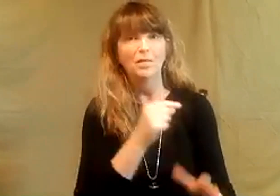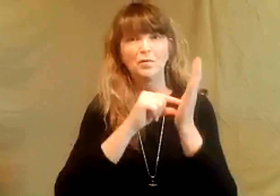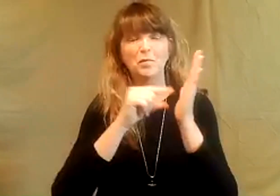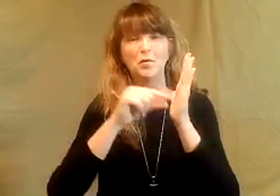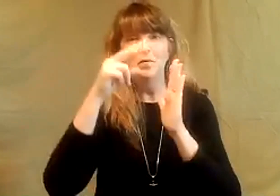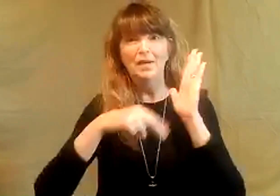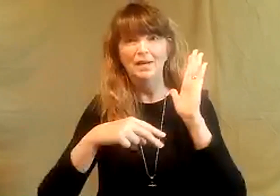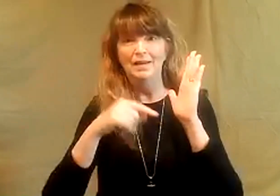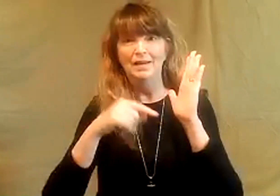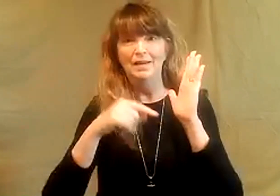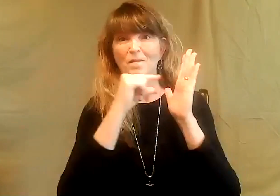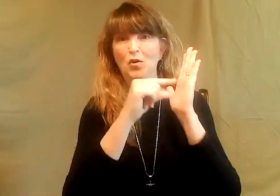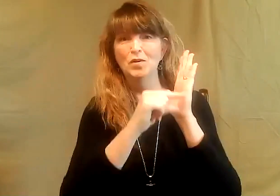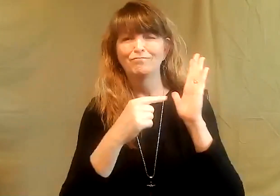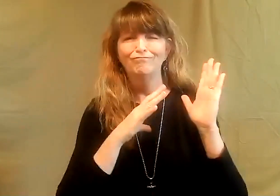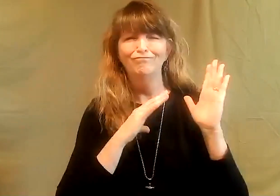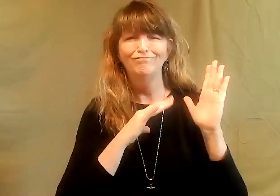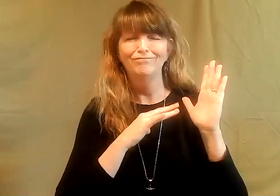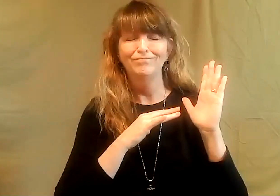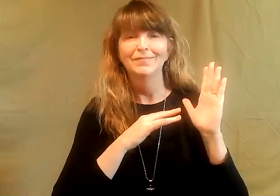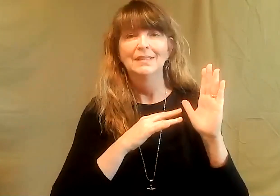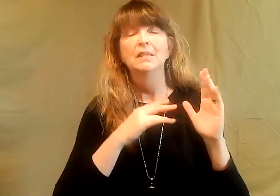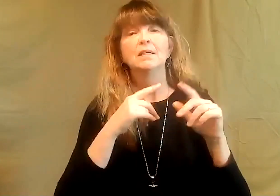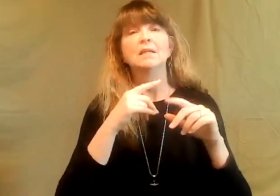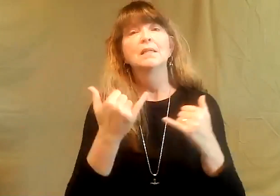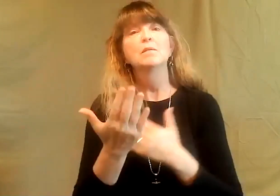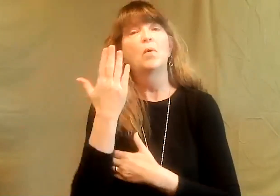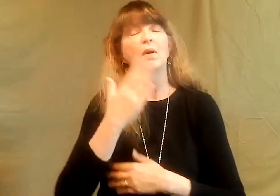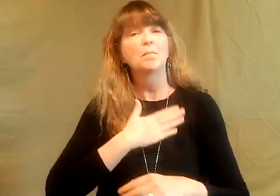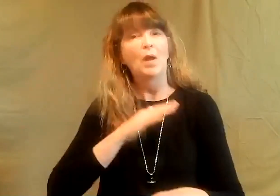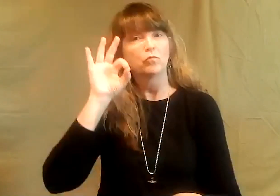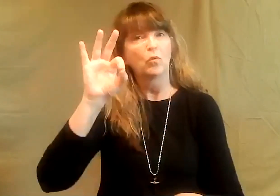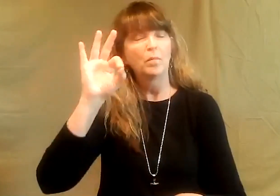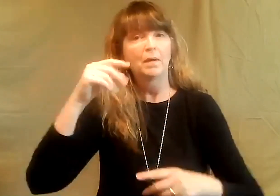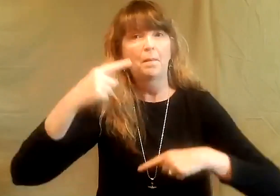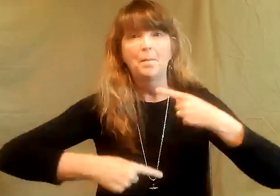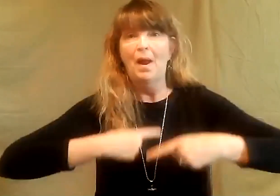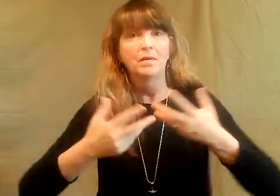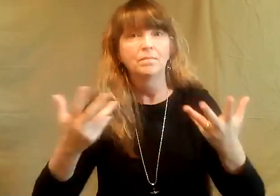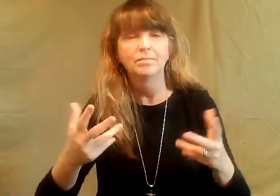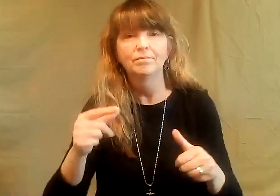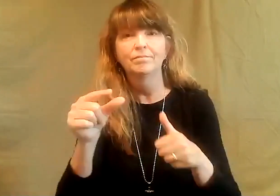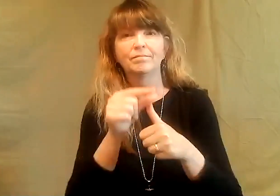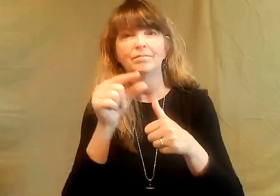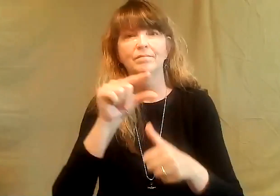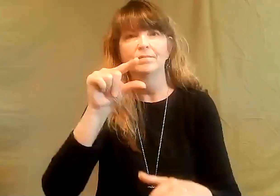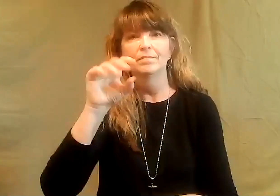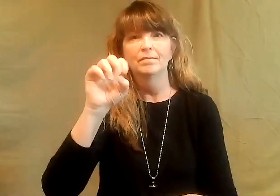okay so that's a beautiful scripture reading i like those verses now this morning my sermon is going to be